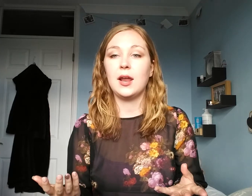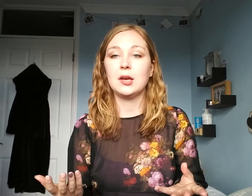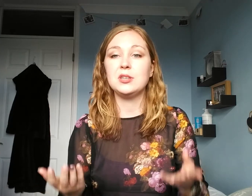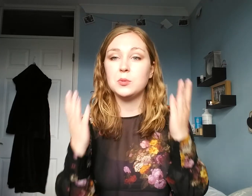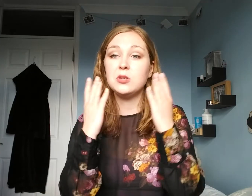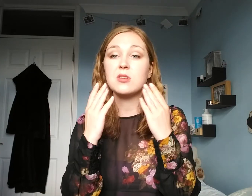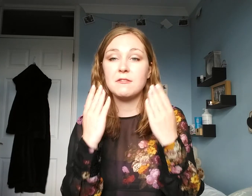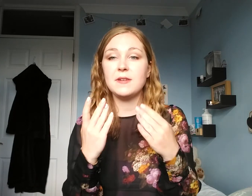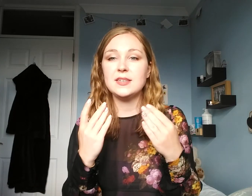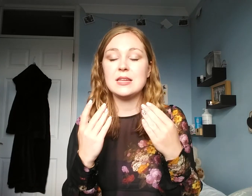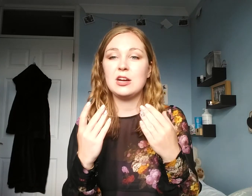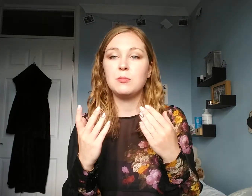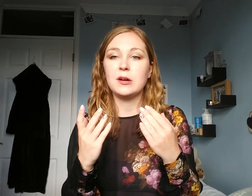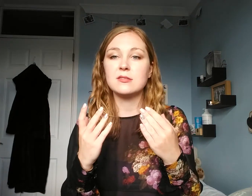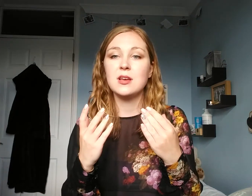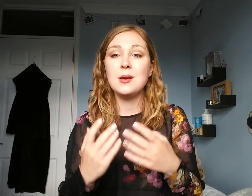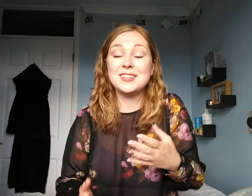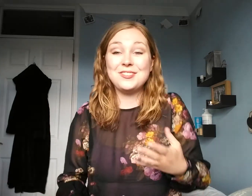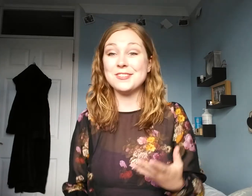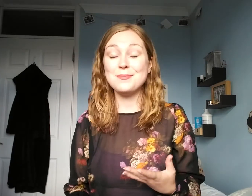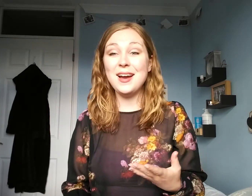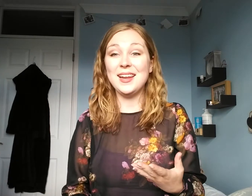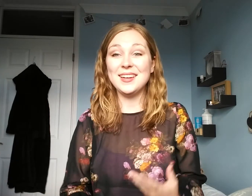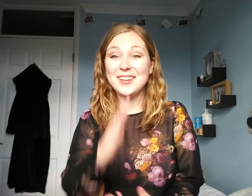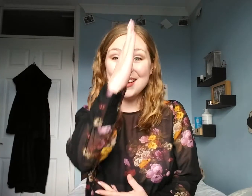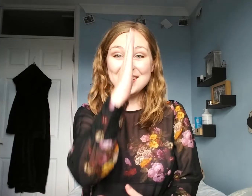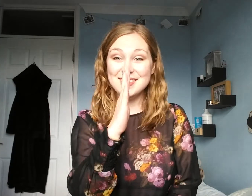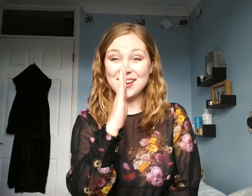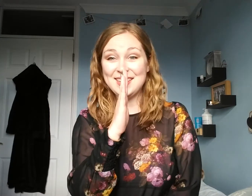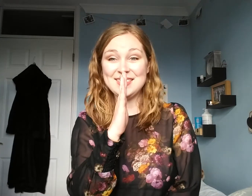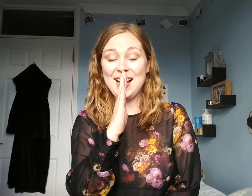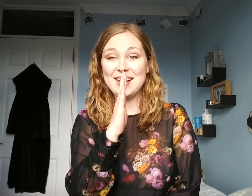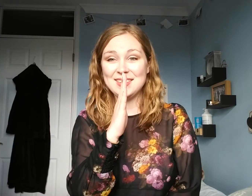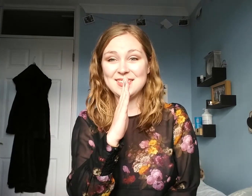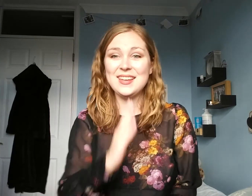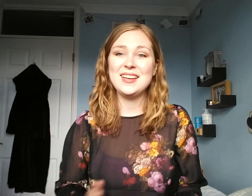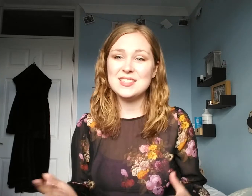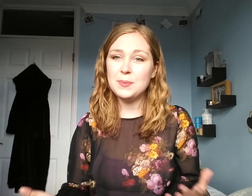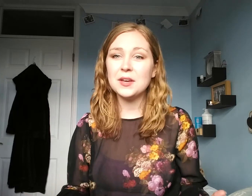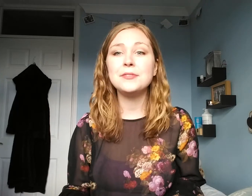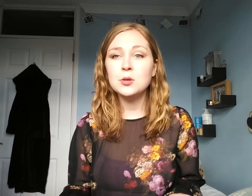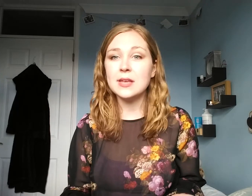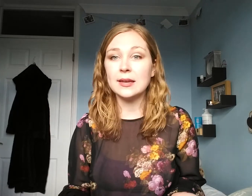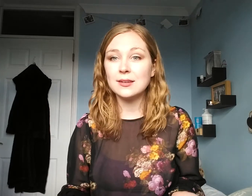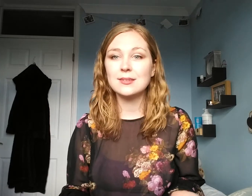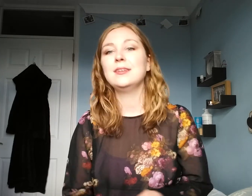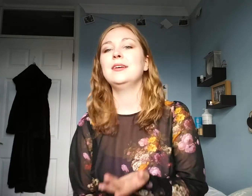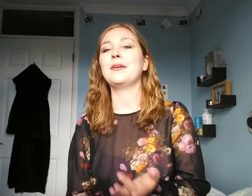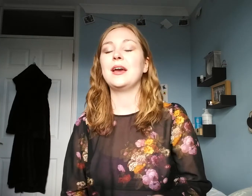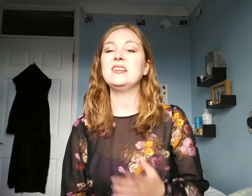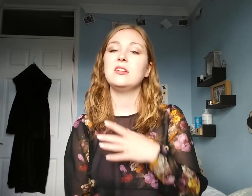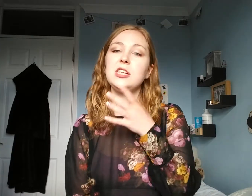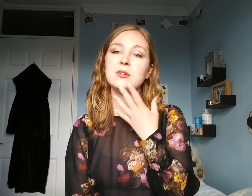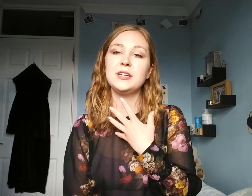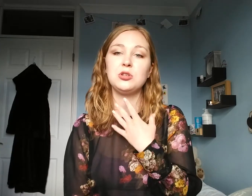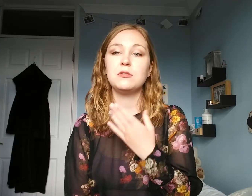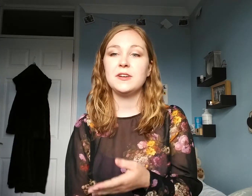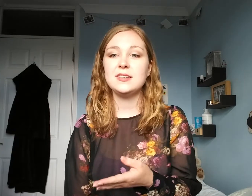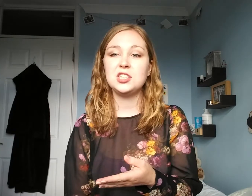language that we use our face to help us. Because if you're smiling and signing sad, it's a bit confusing. Okay? So, you need to make sure your face is